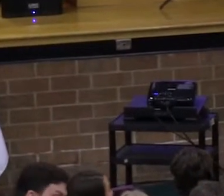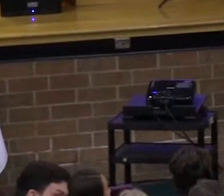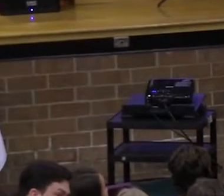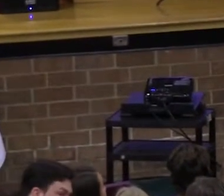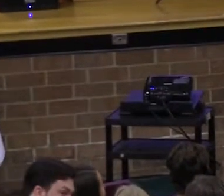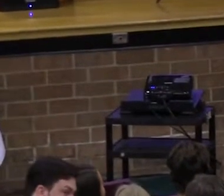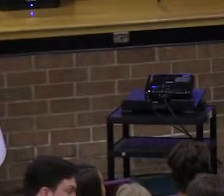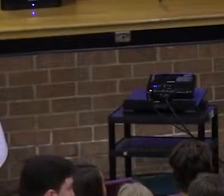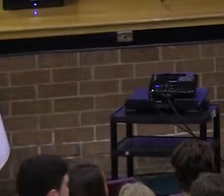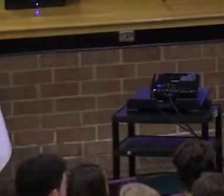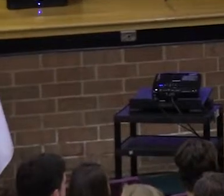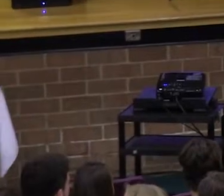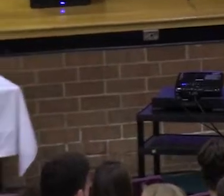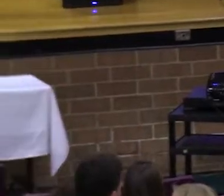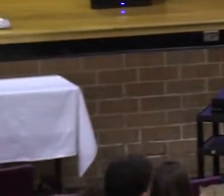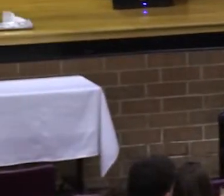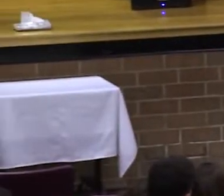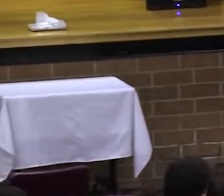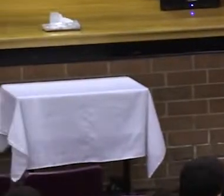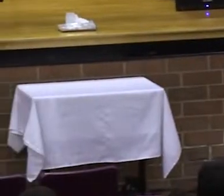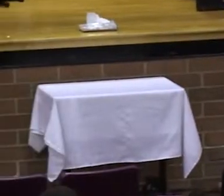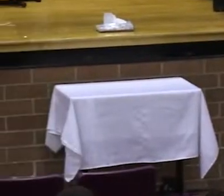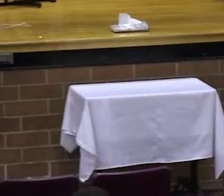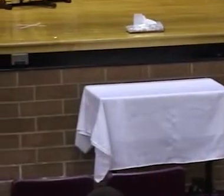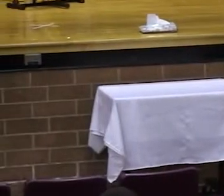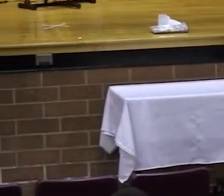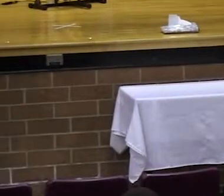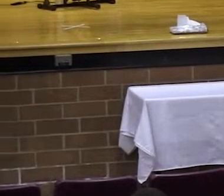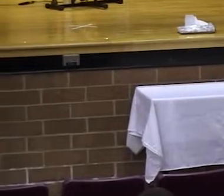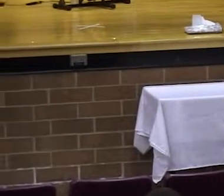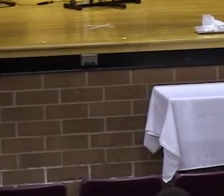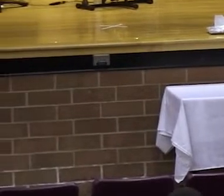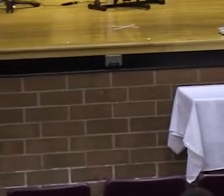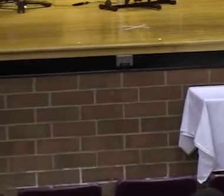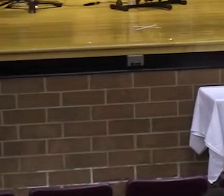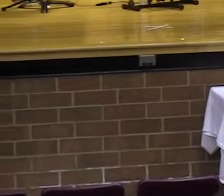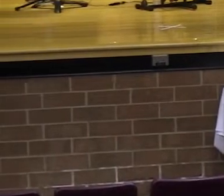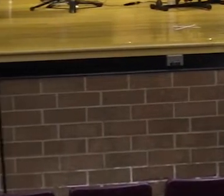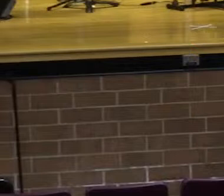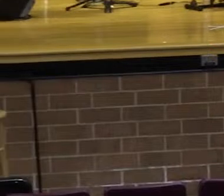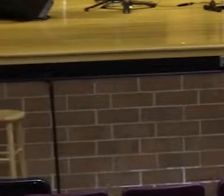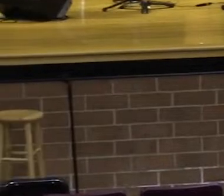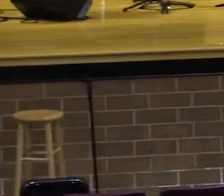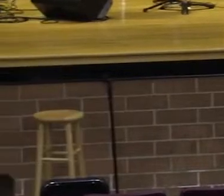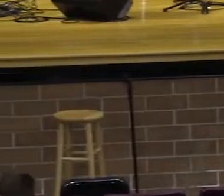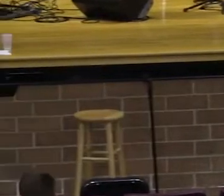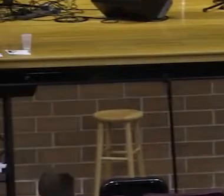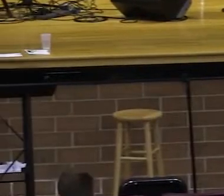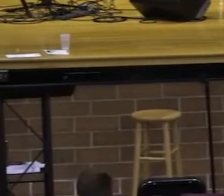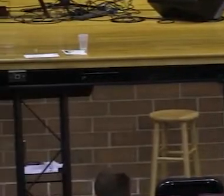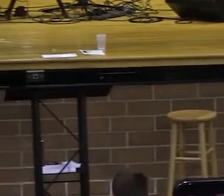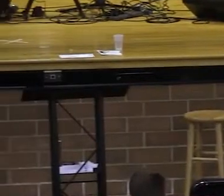praying for you, so I just saw you. Hallelujah. Welcome back. Back from the dead. Hallelujah. God wants us to be a